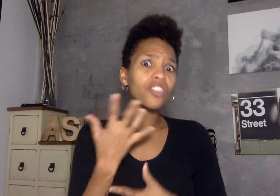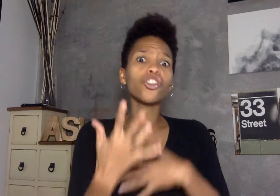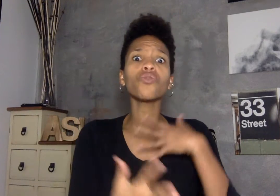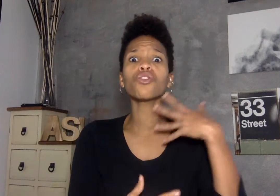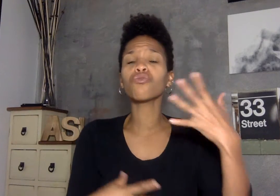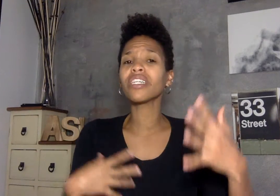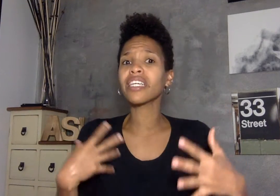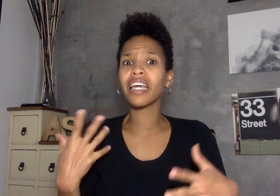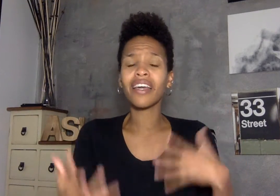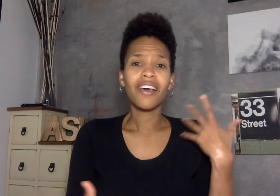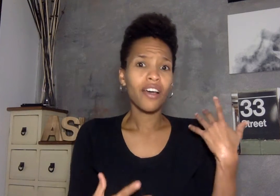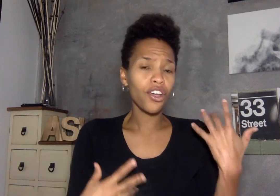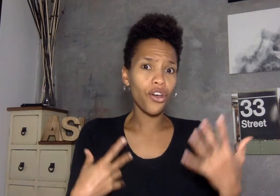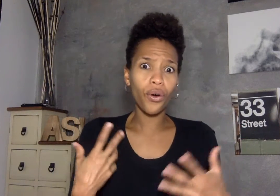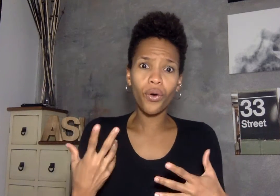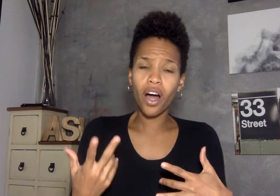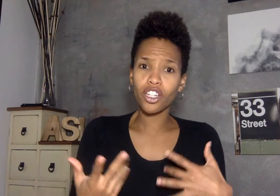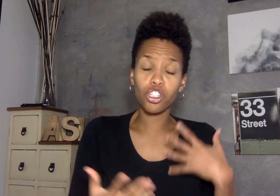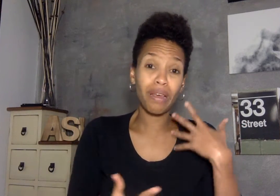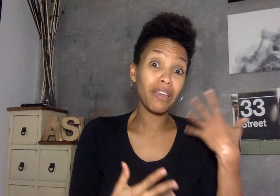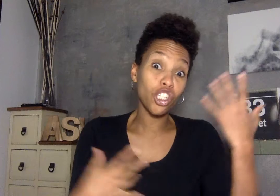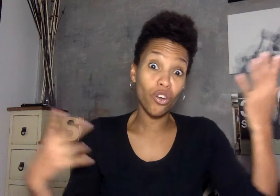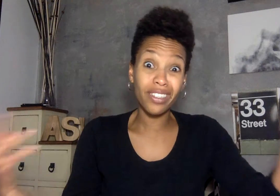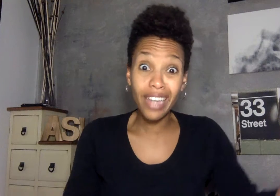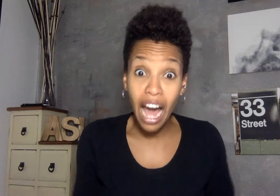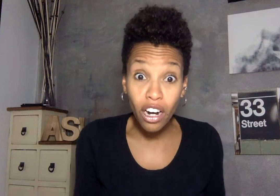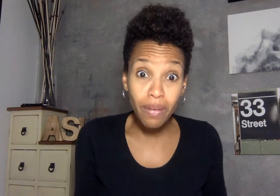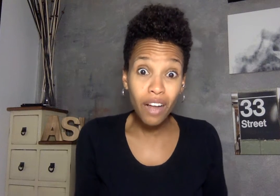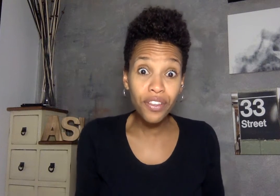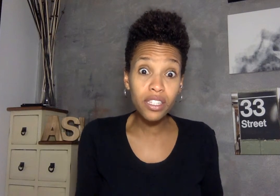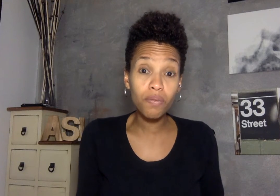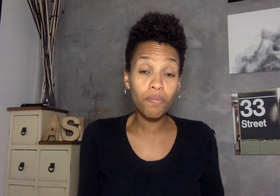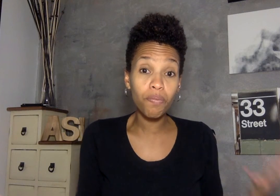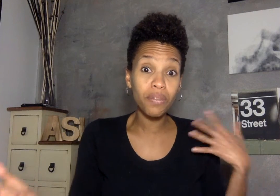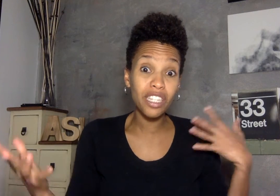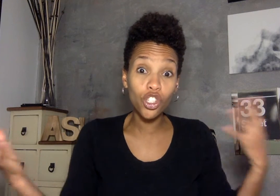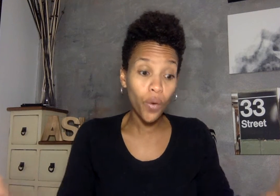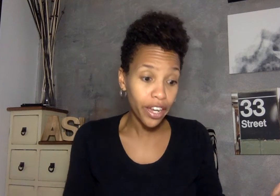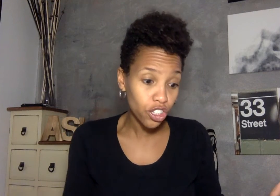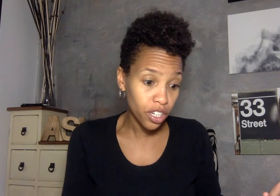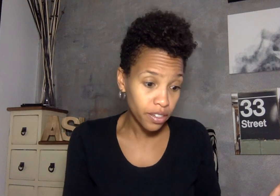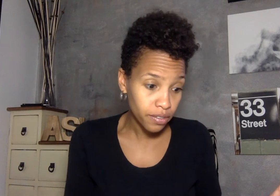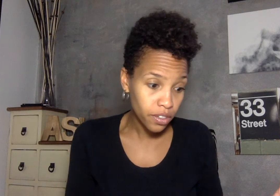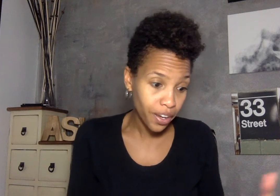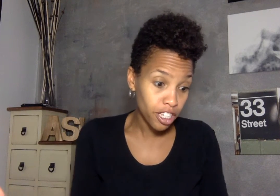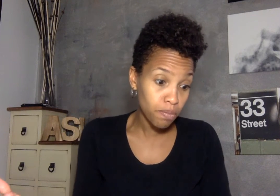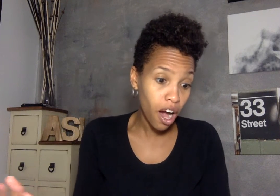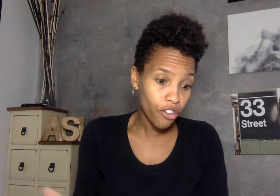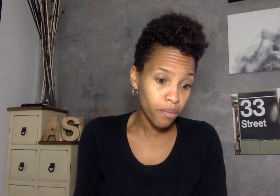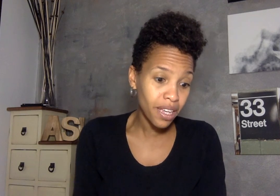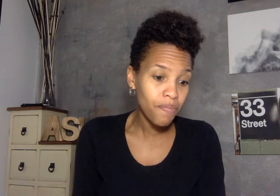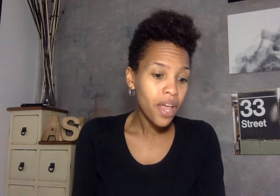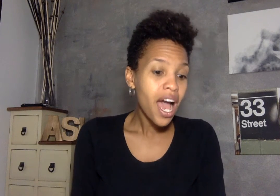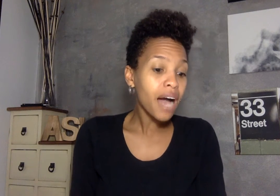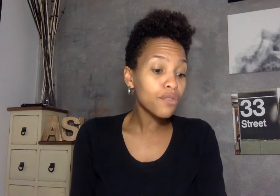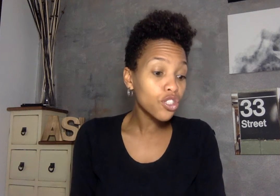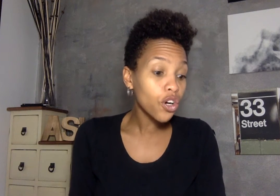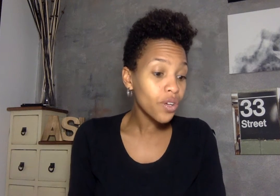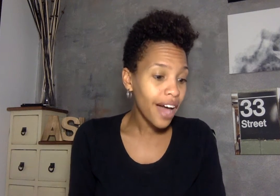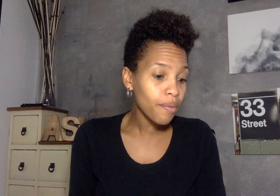she was really you know us maybe stressing out about this situation okay it was bothering me i'm so glad